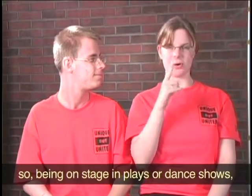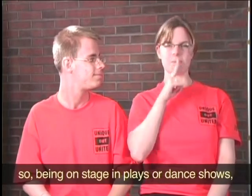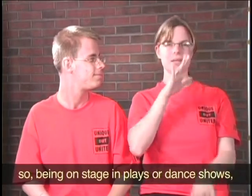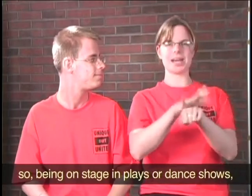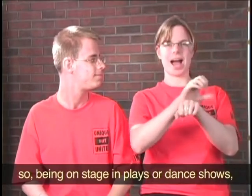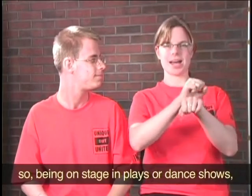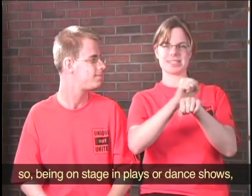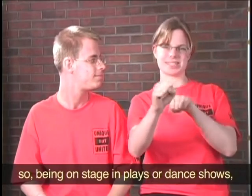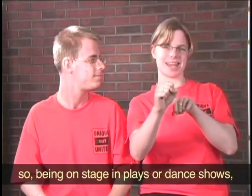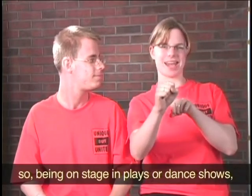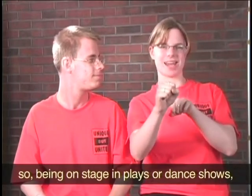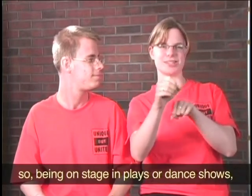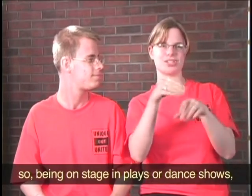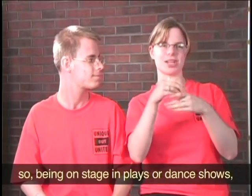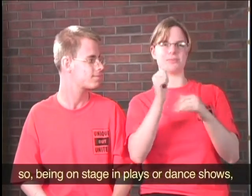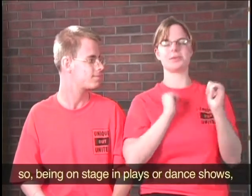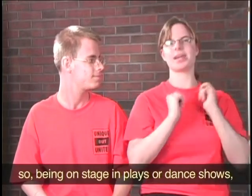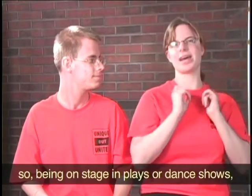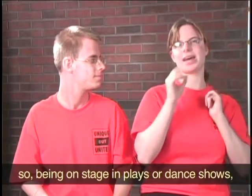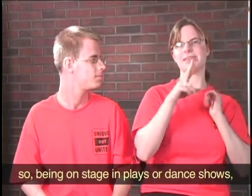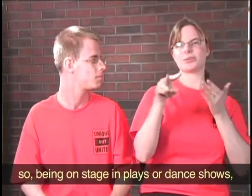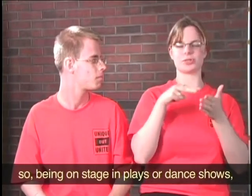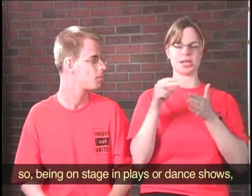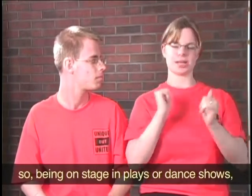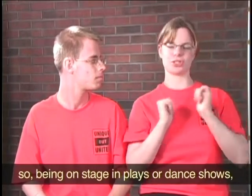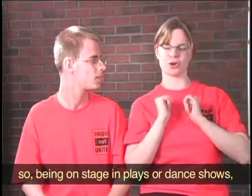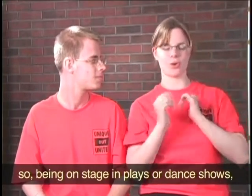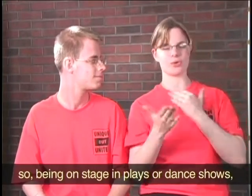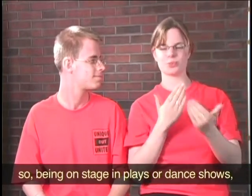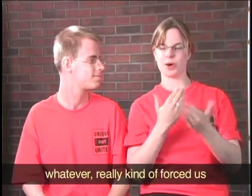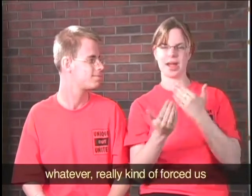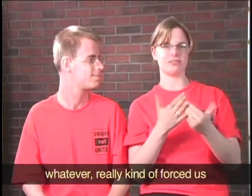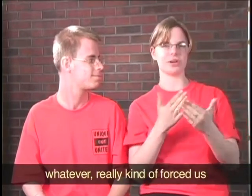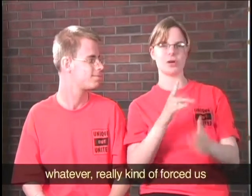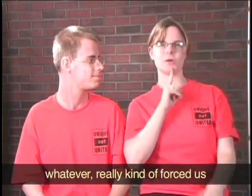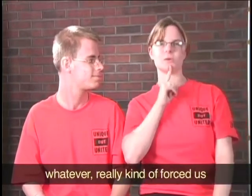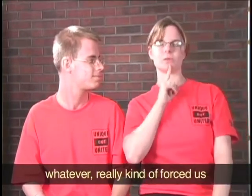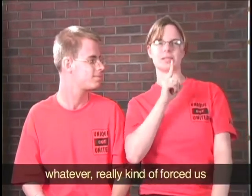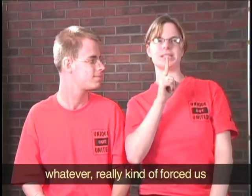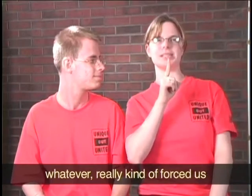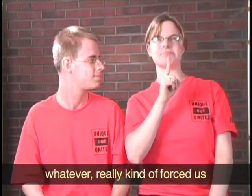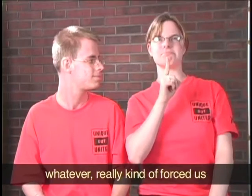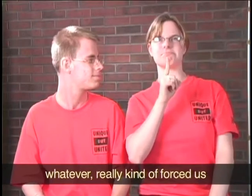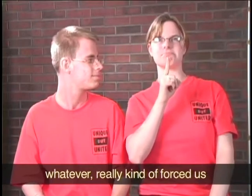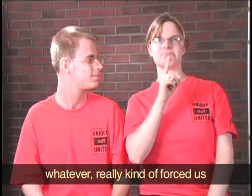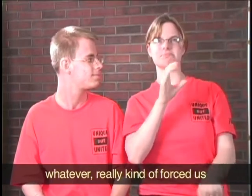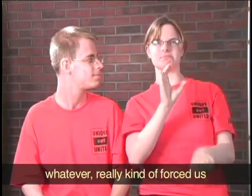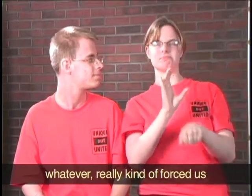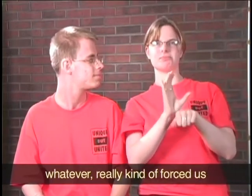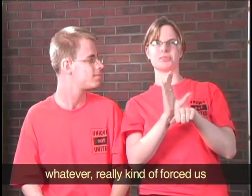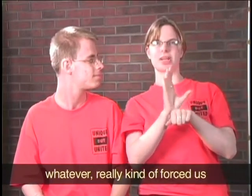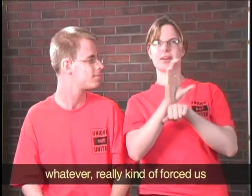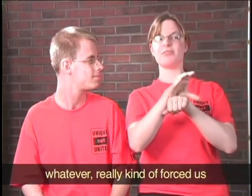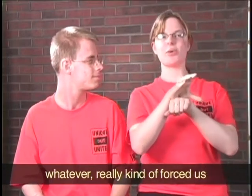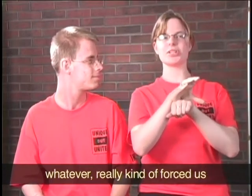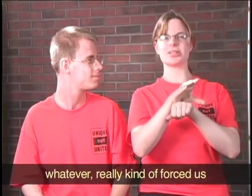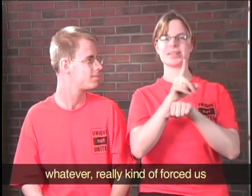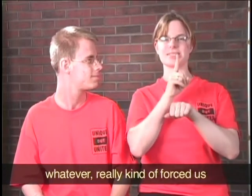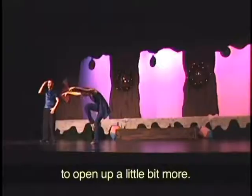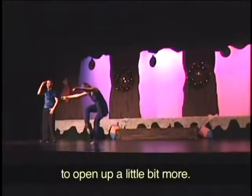being on stage in plays or dance shows, whatever, really kind of forced us to